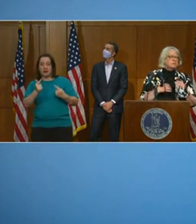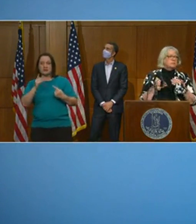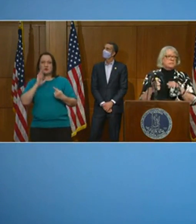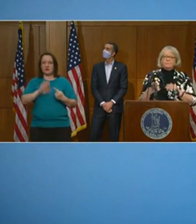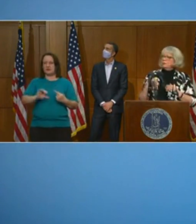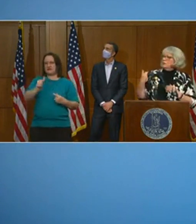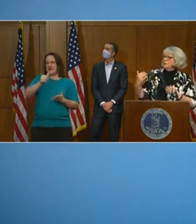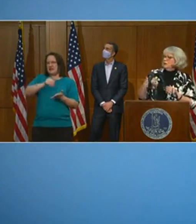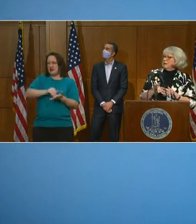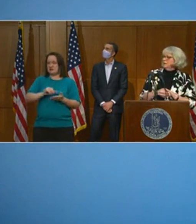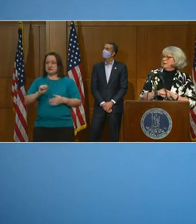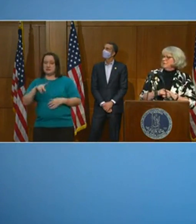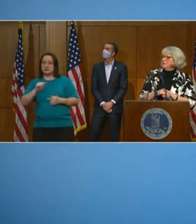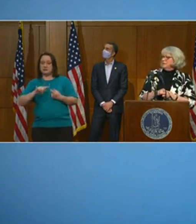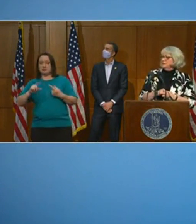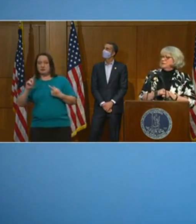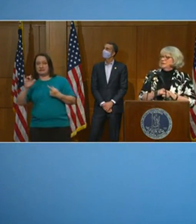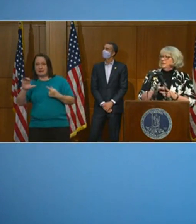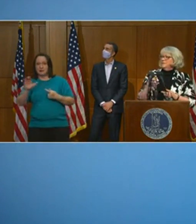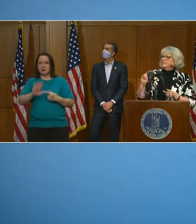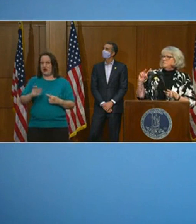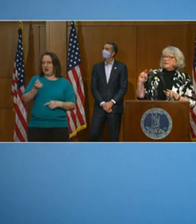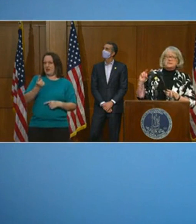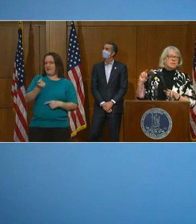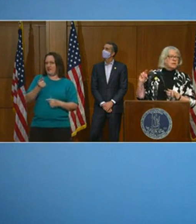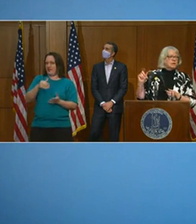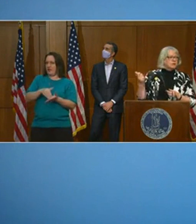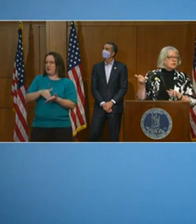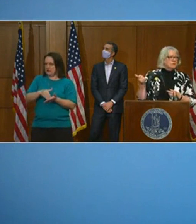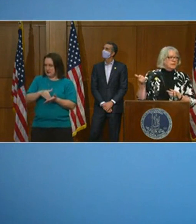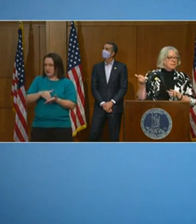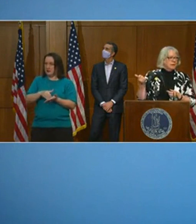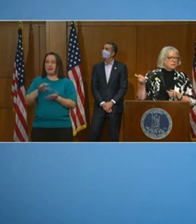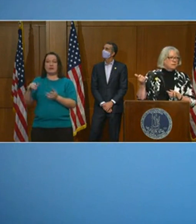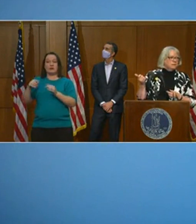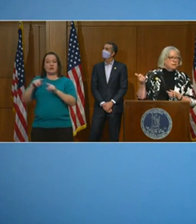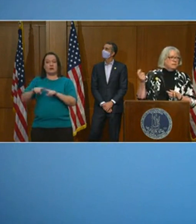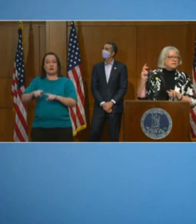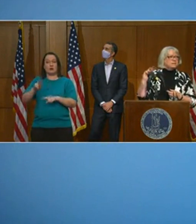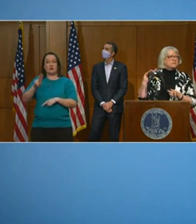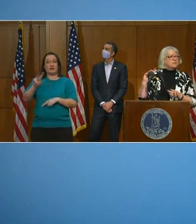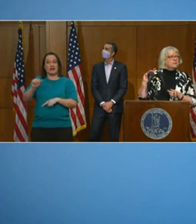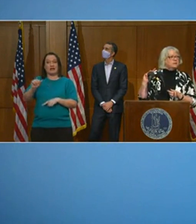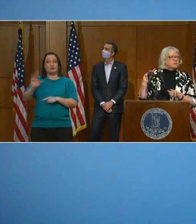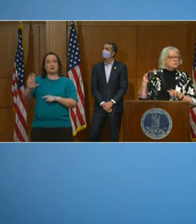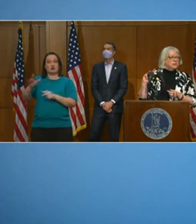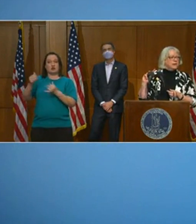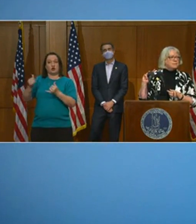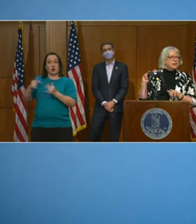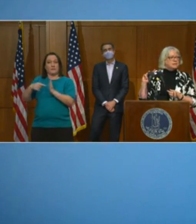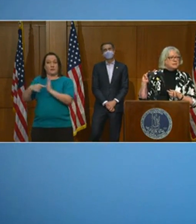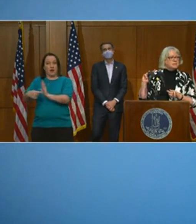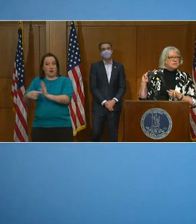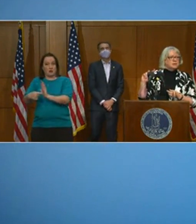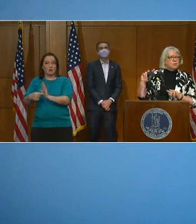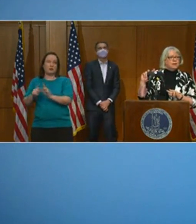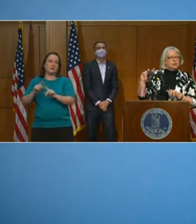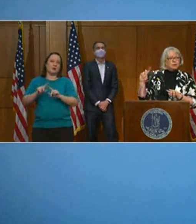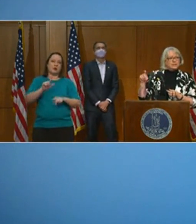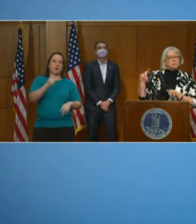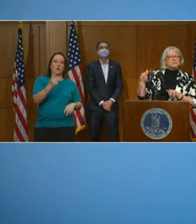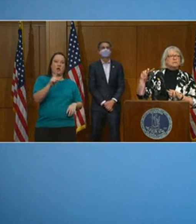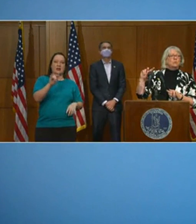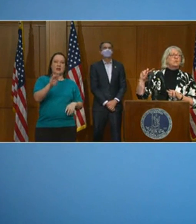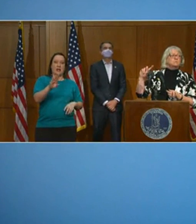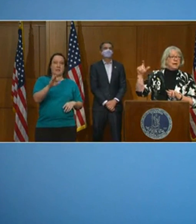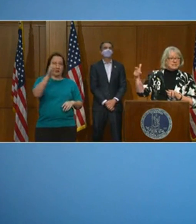September to December, around 11,000. This is based on the current UVA model. But as I said, we looked at the one lab concept. We